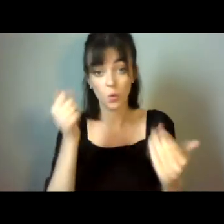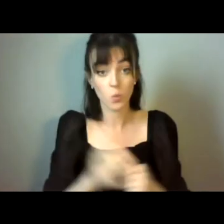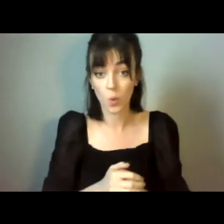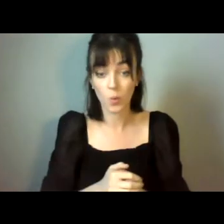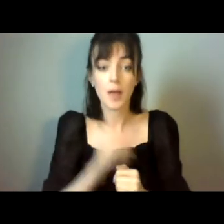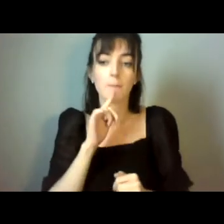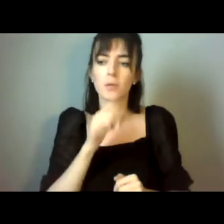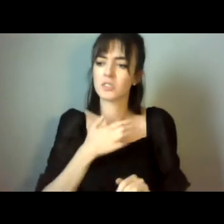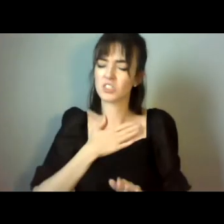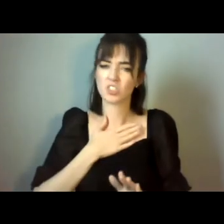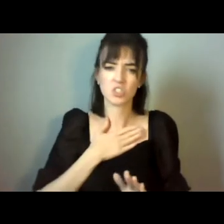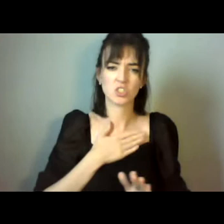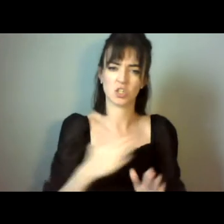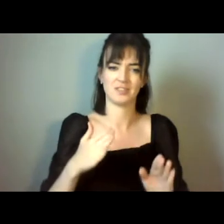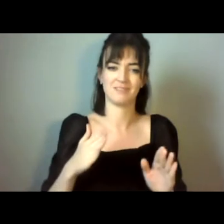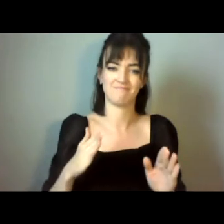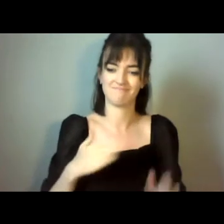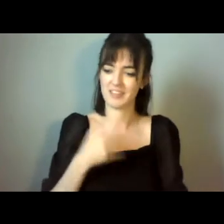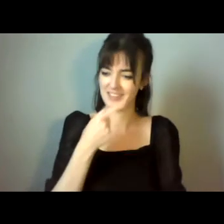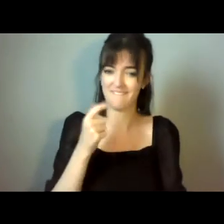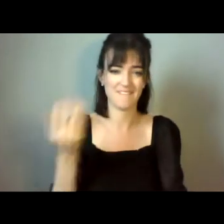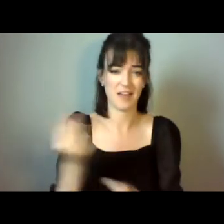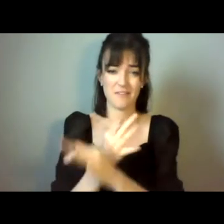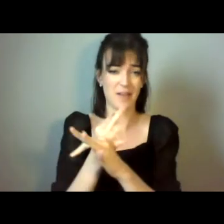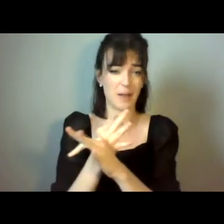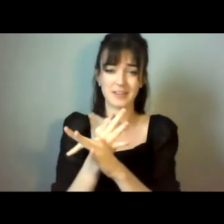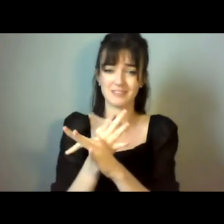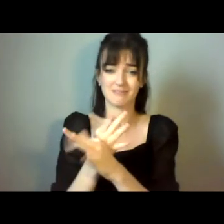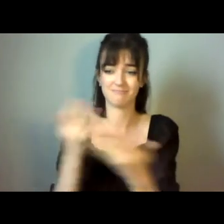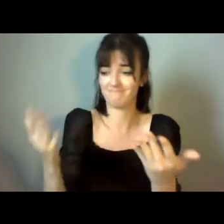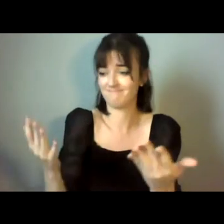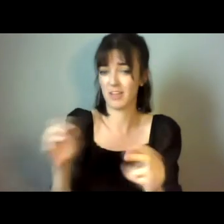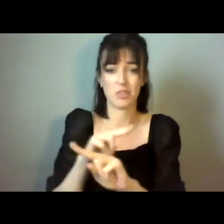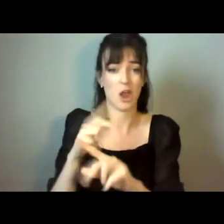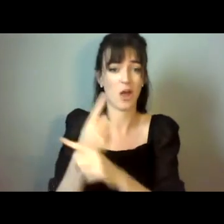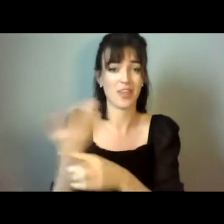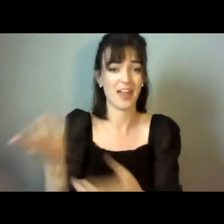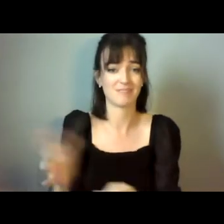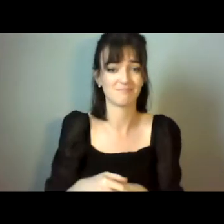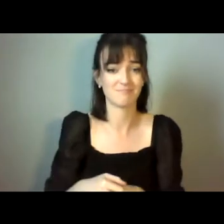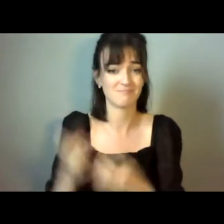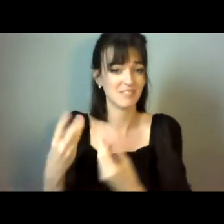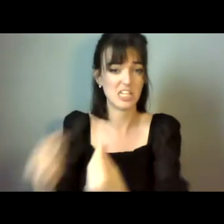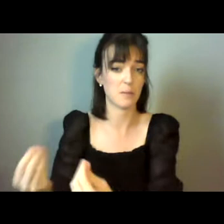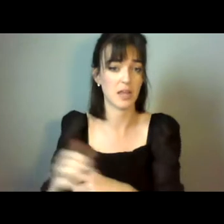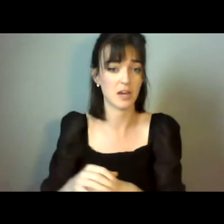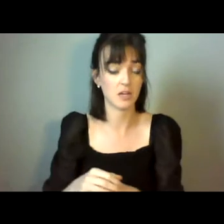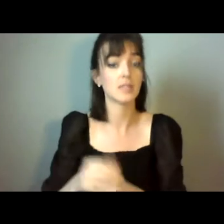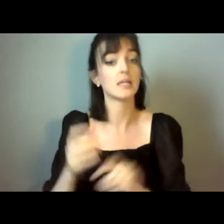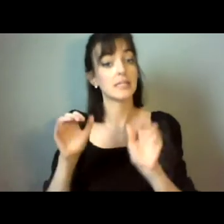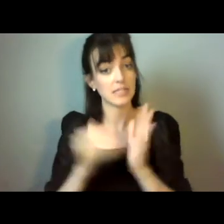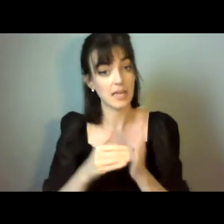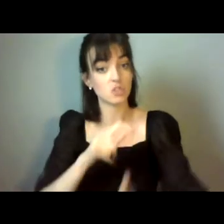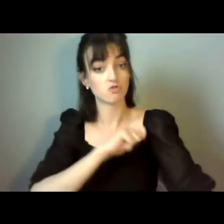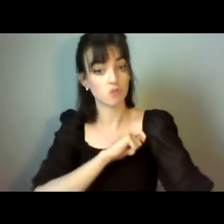demonstrating or reinforcing the fact that families are invisible, totally disappeared. It may be true that there was never a legal basis for next of kin,